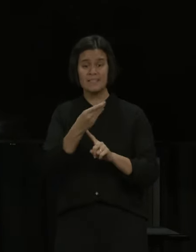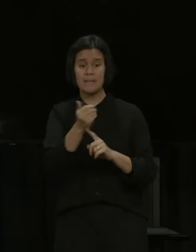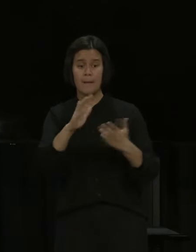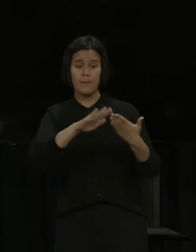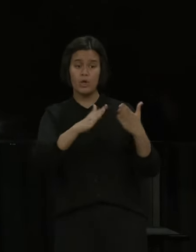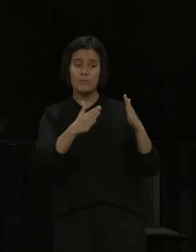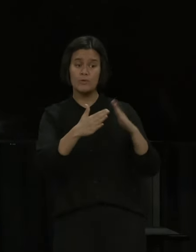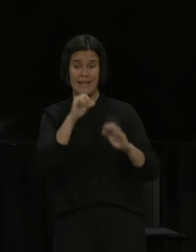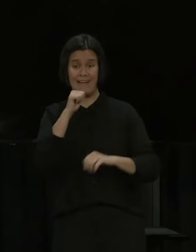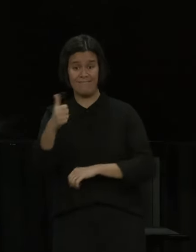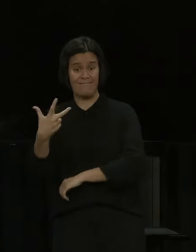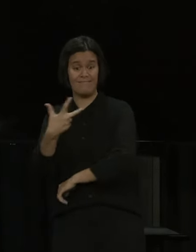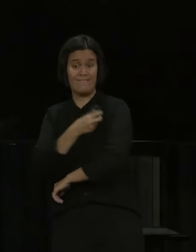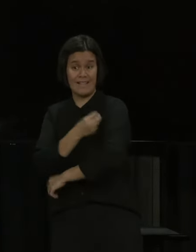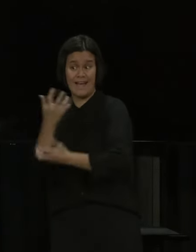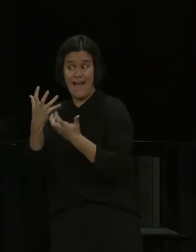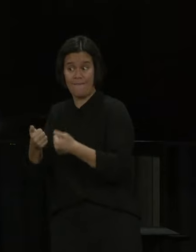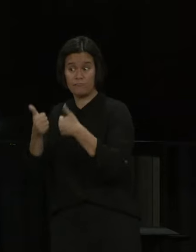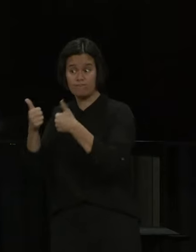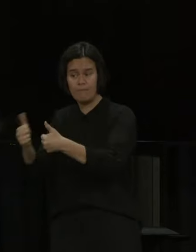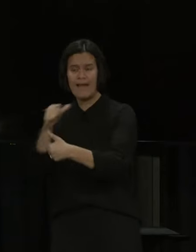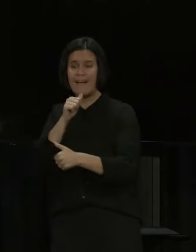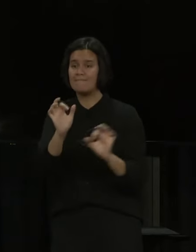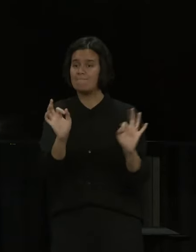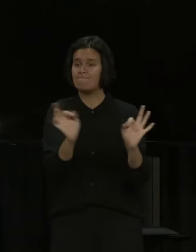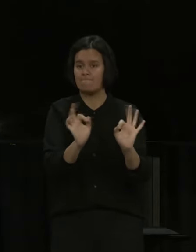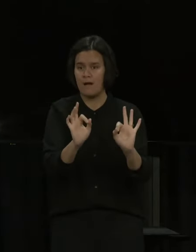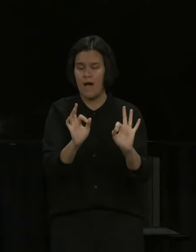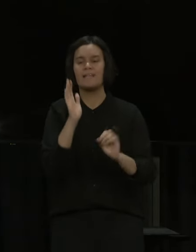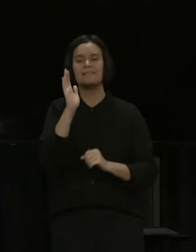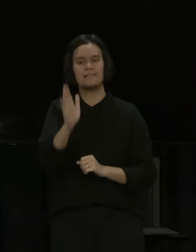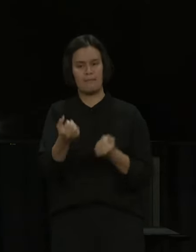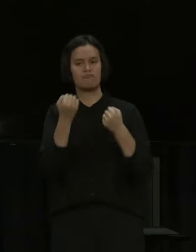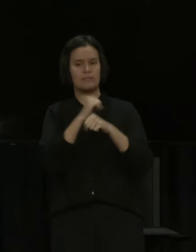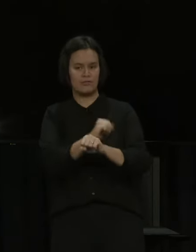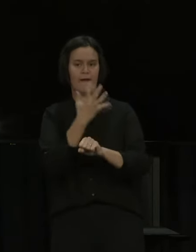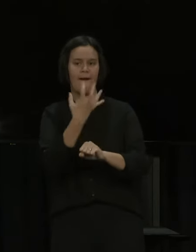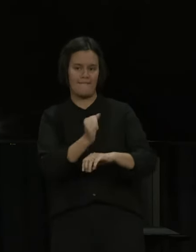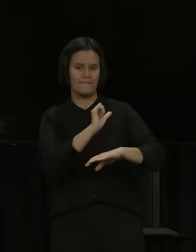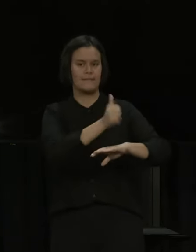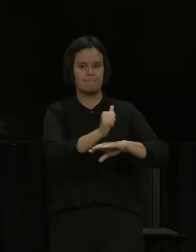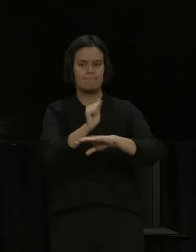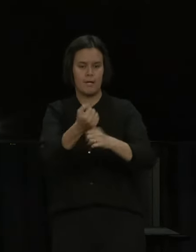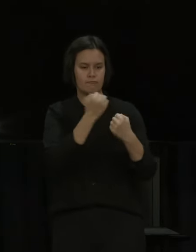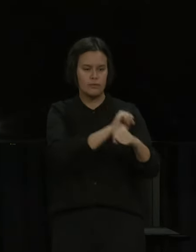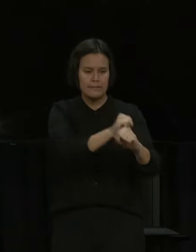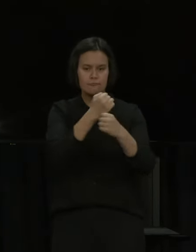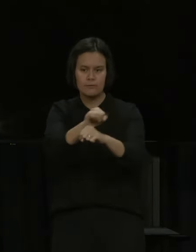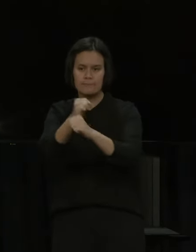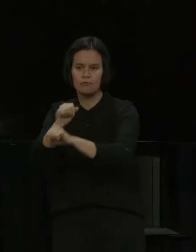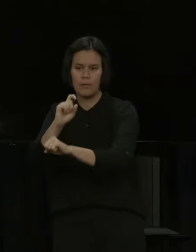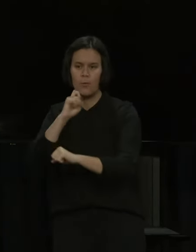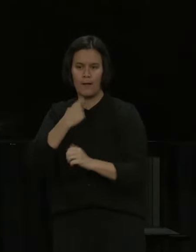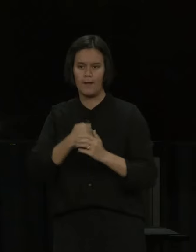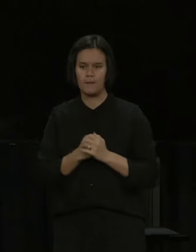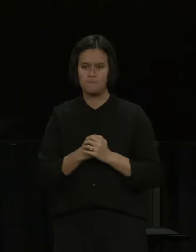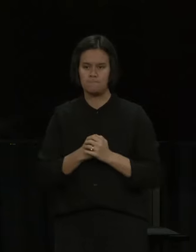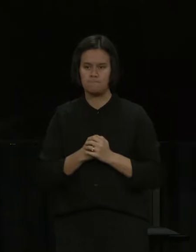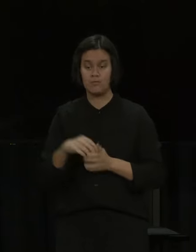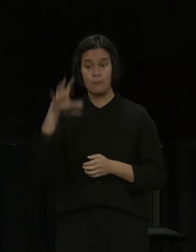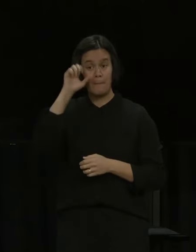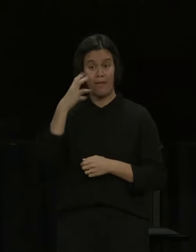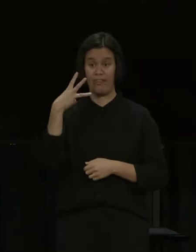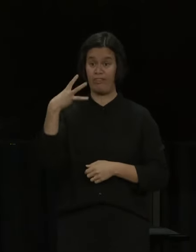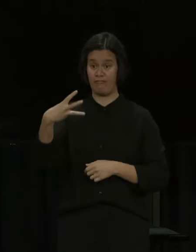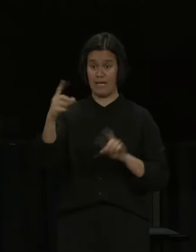wider health system. So as the Director-General has just stated, if everybody gets into the routine of mask, scan